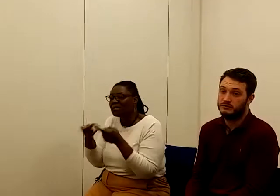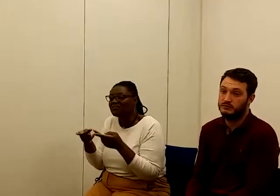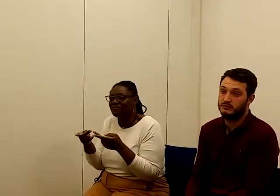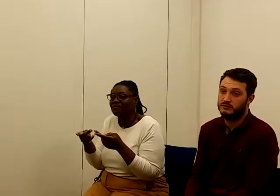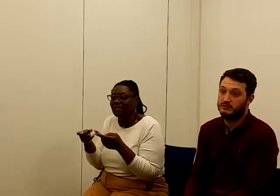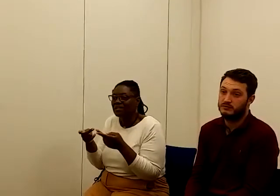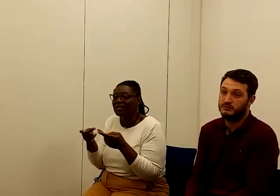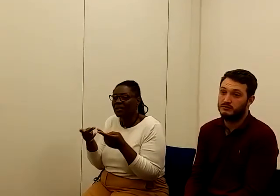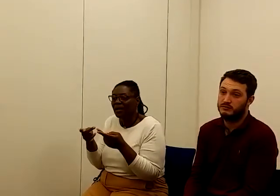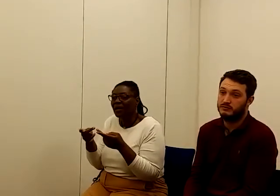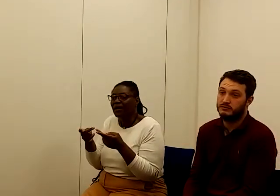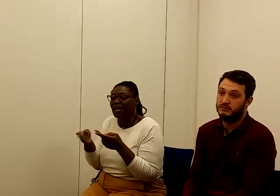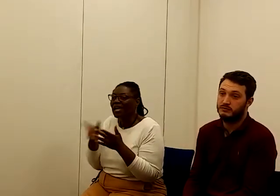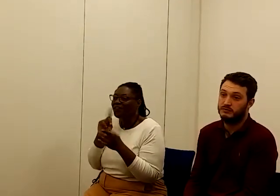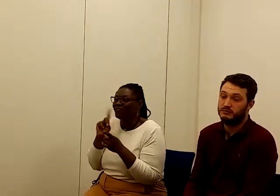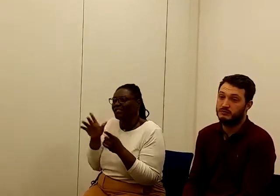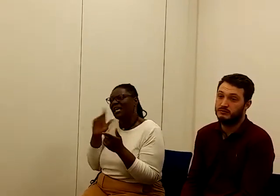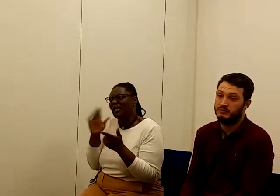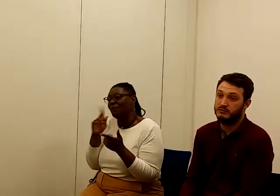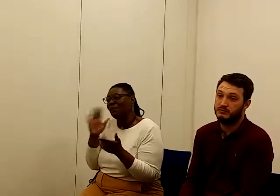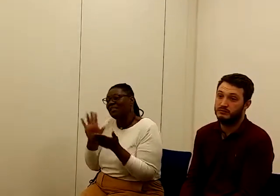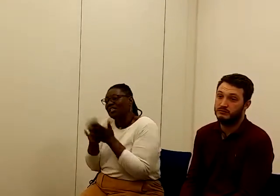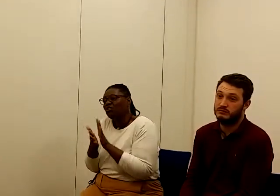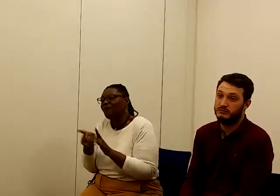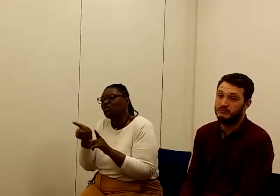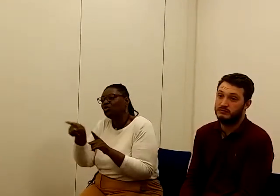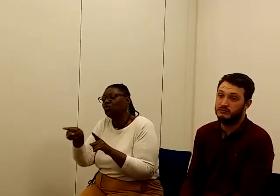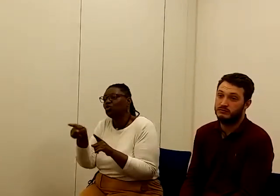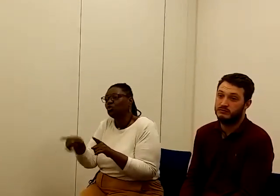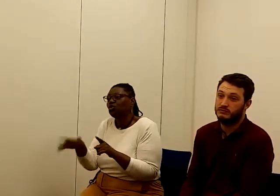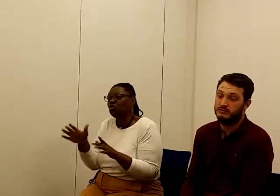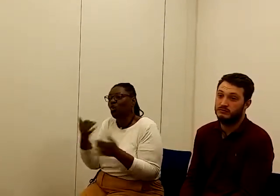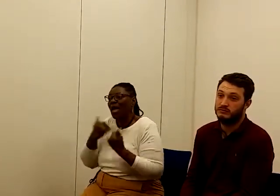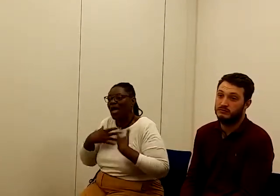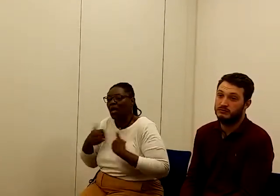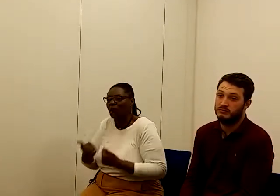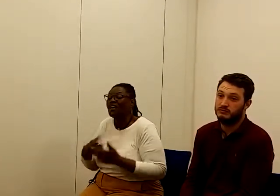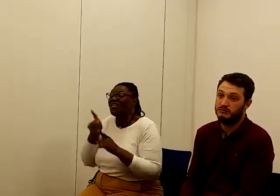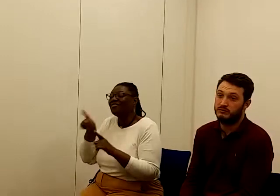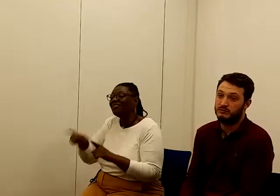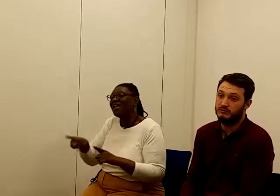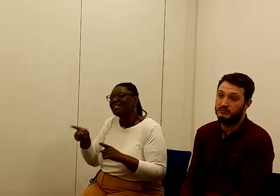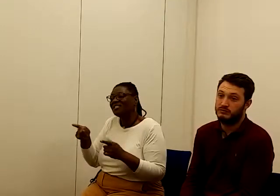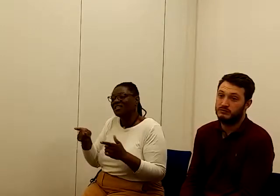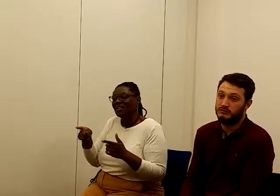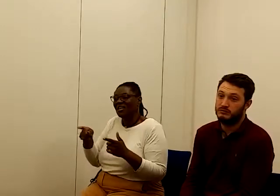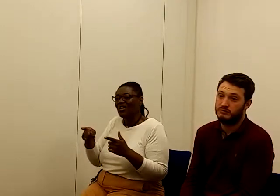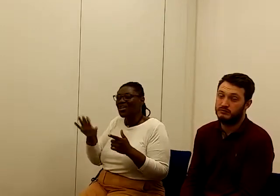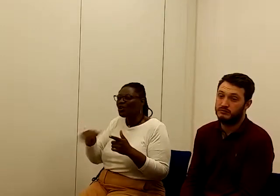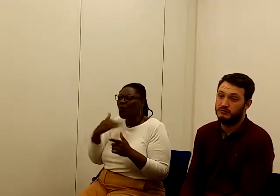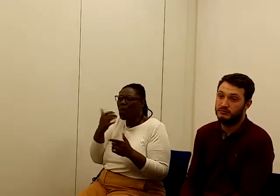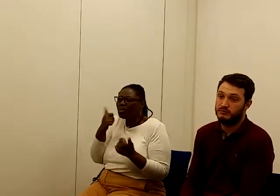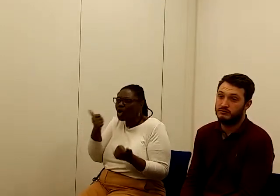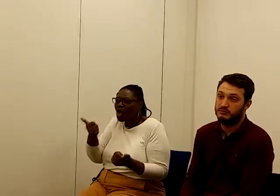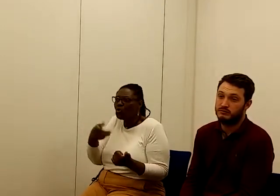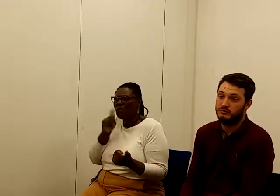your health. I mean, there are these kind of exemptions in the current system. mean, they're not well known enough. I mean, even